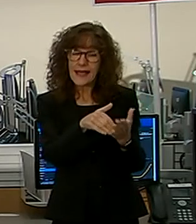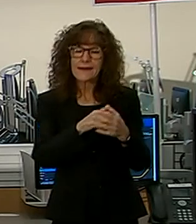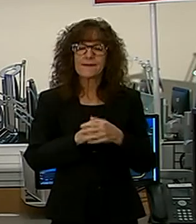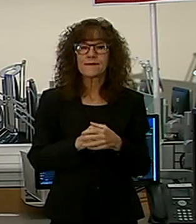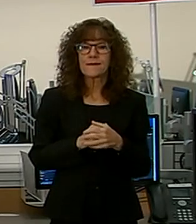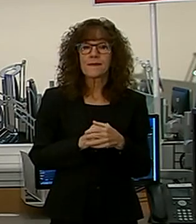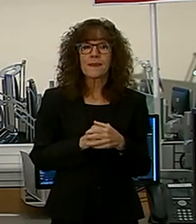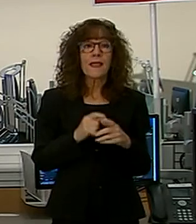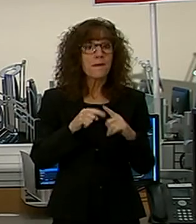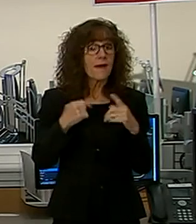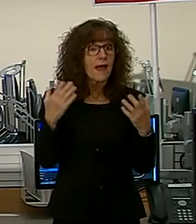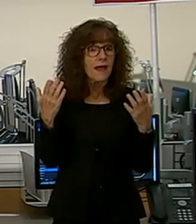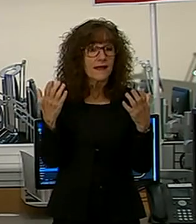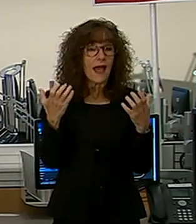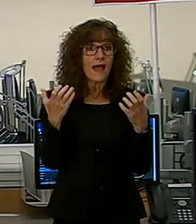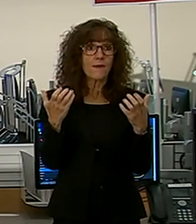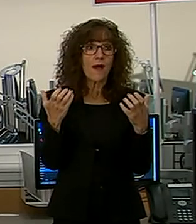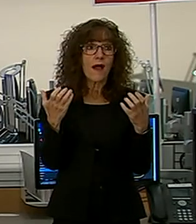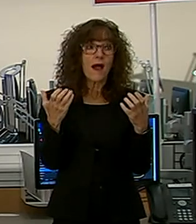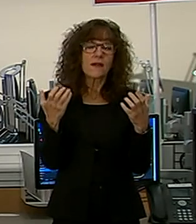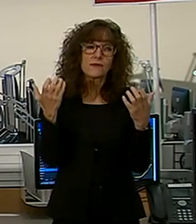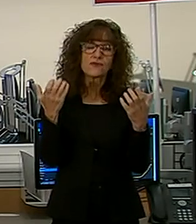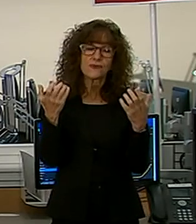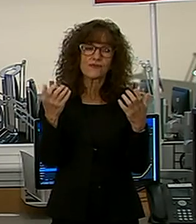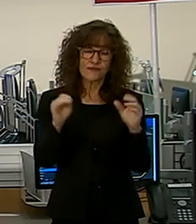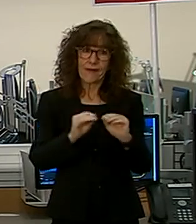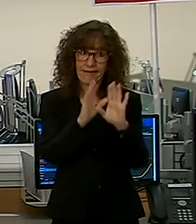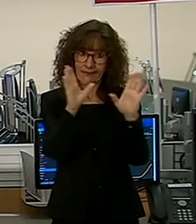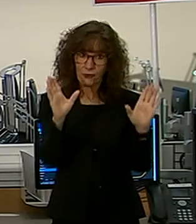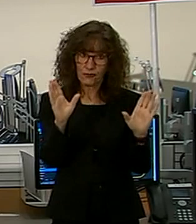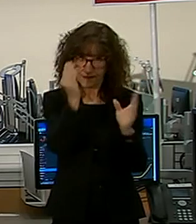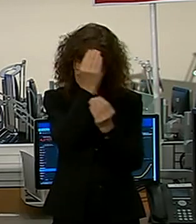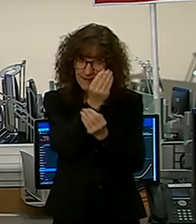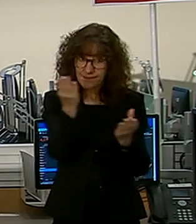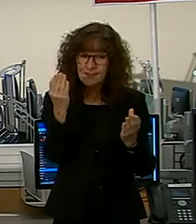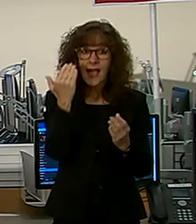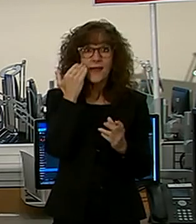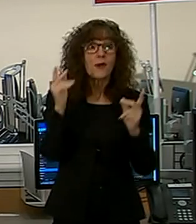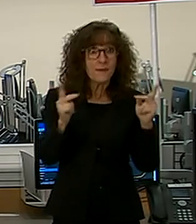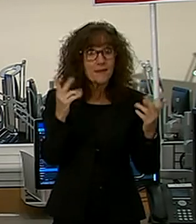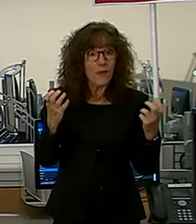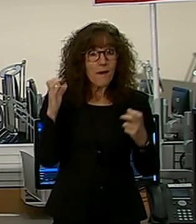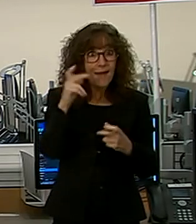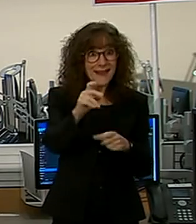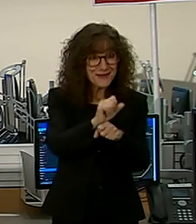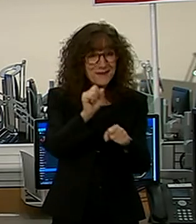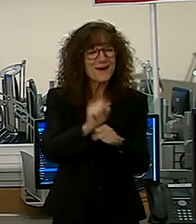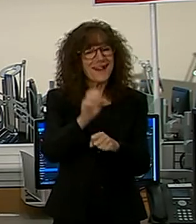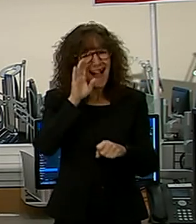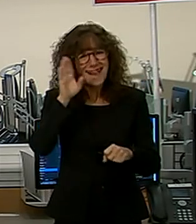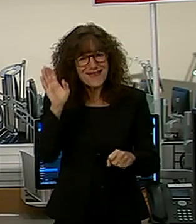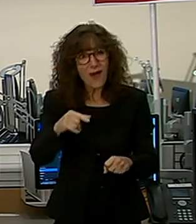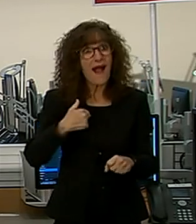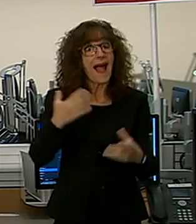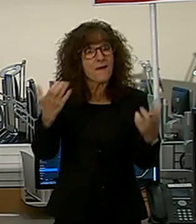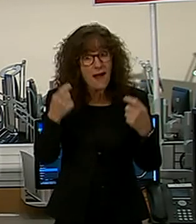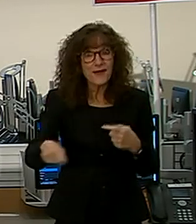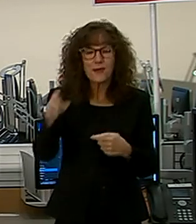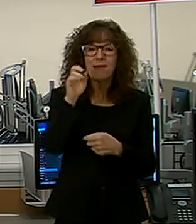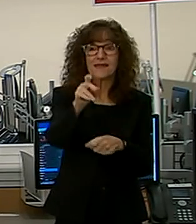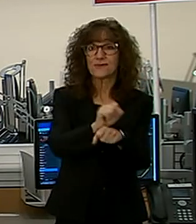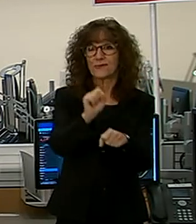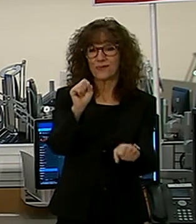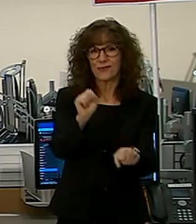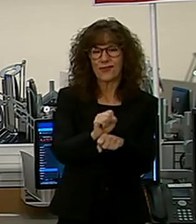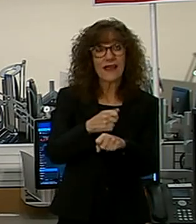But I do want to make something clear. I know that people want to get back to work. Trust me, I want you to get back to